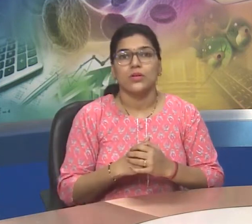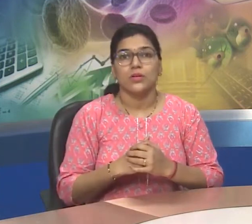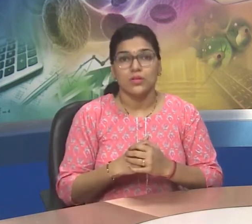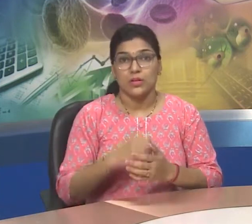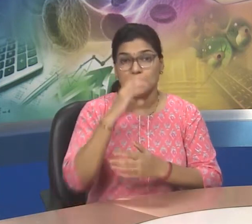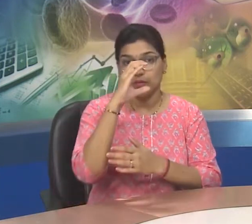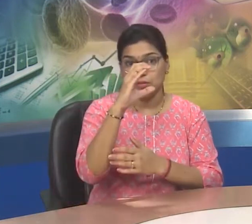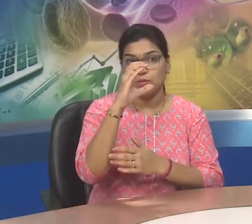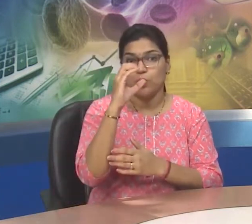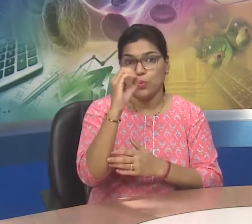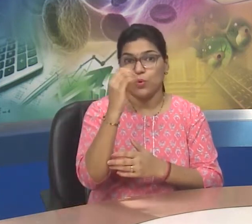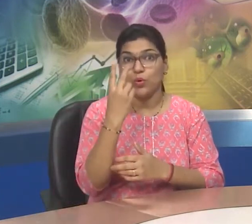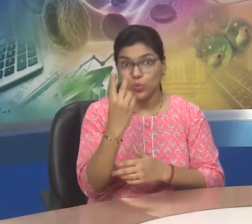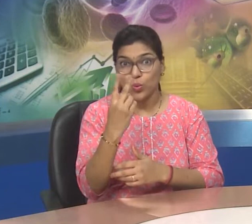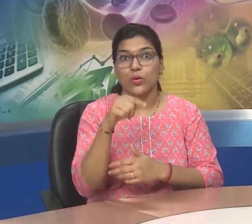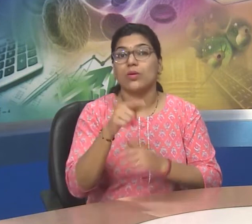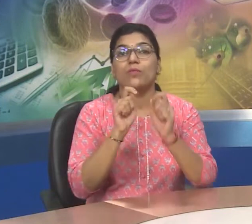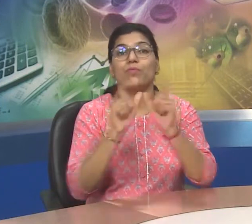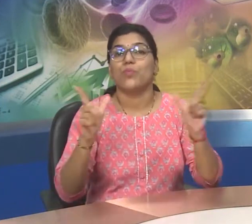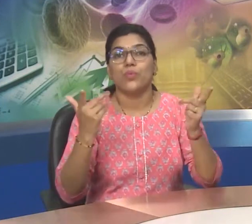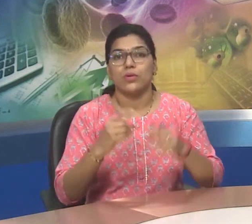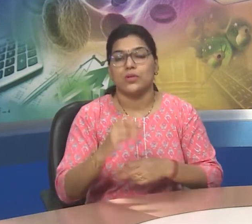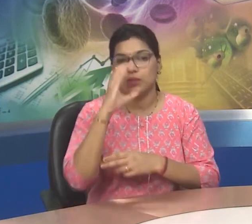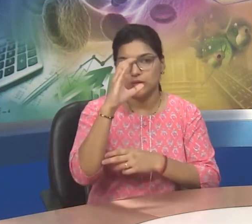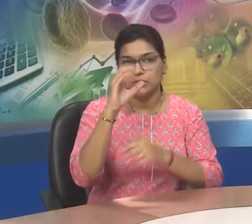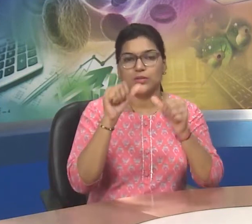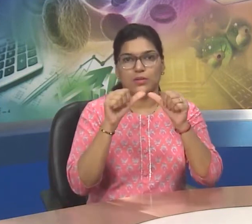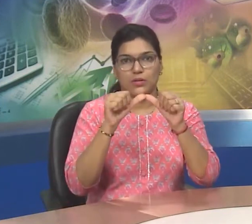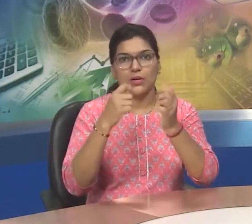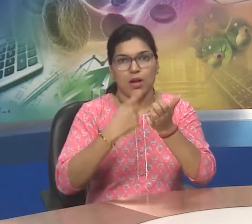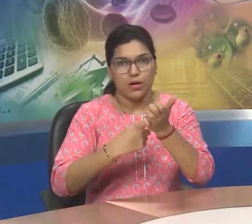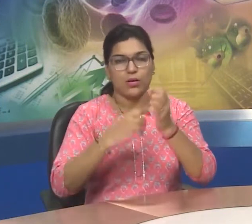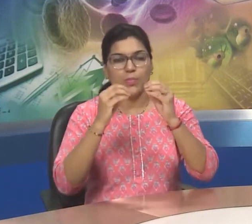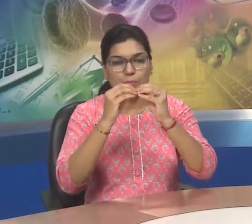the short name of carbon dioxide is